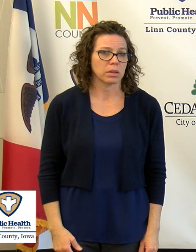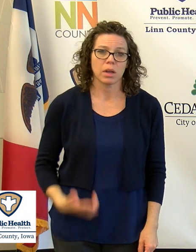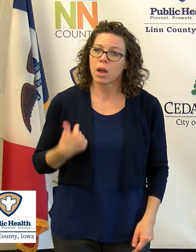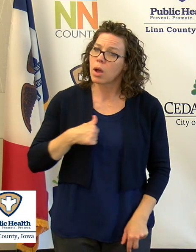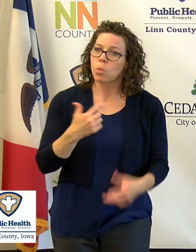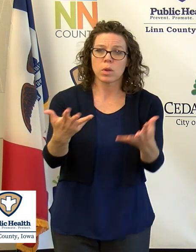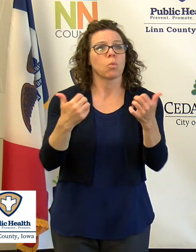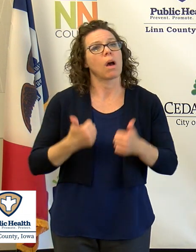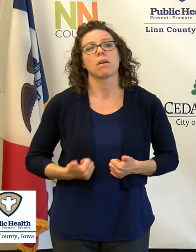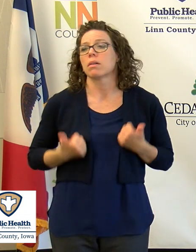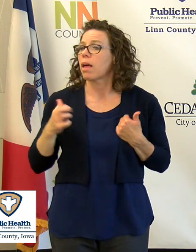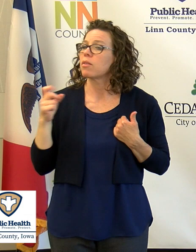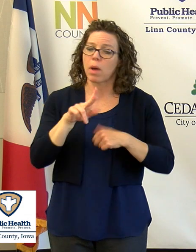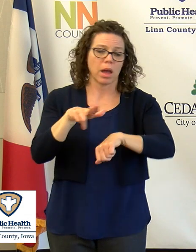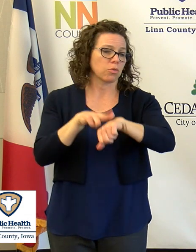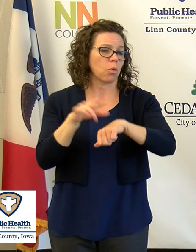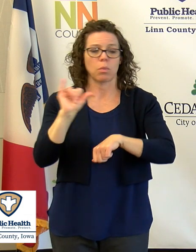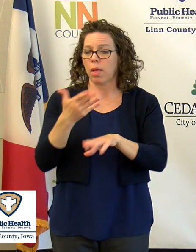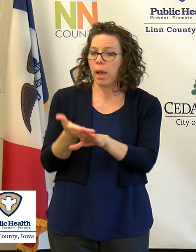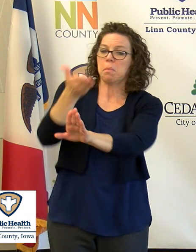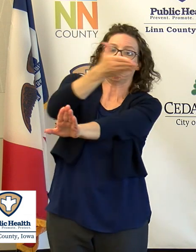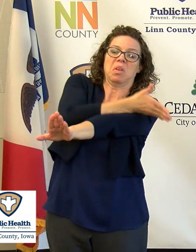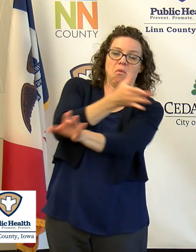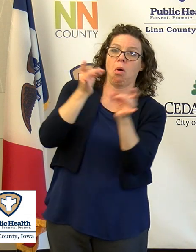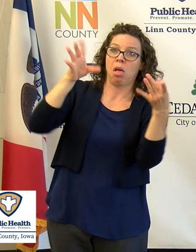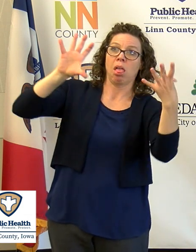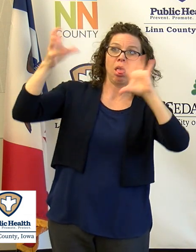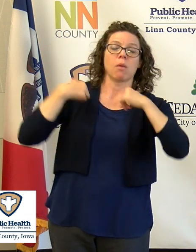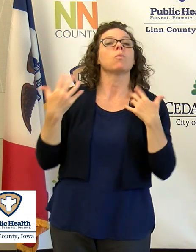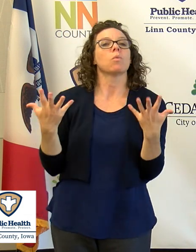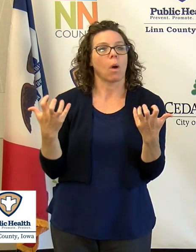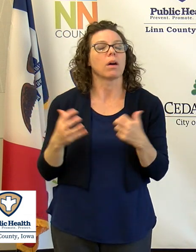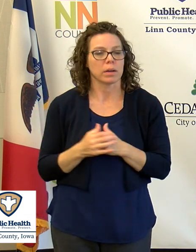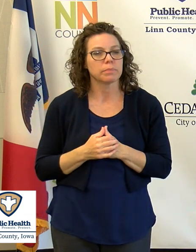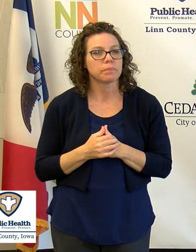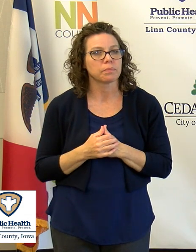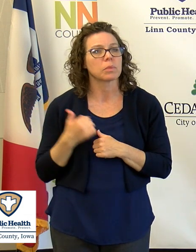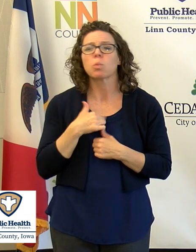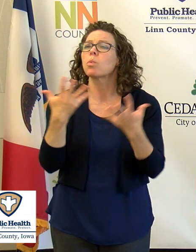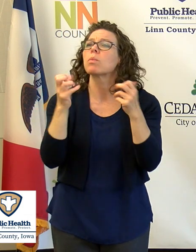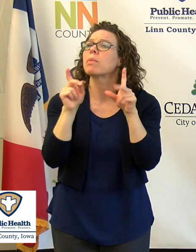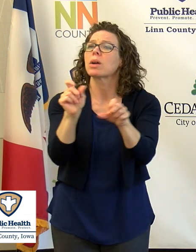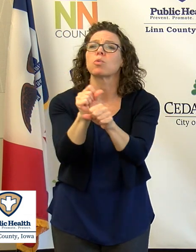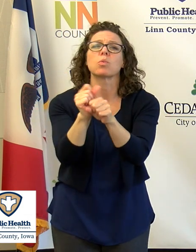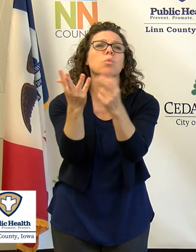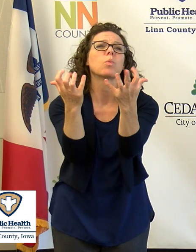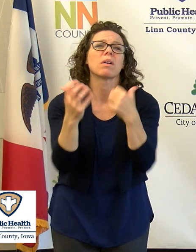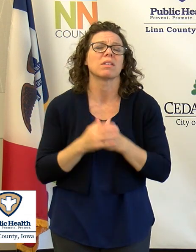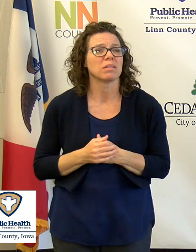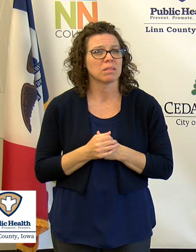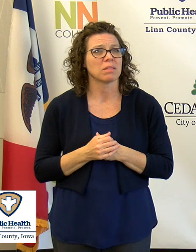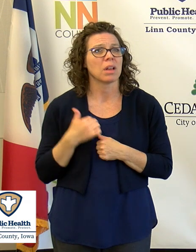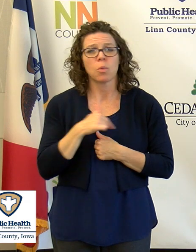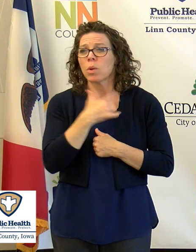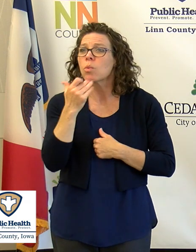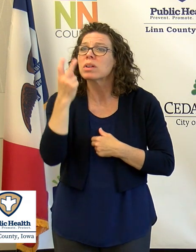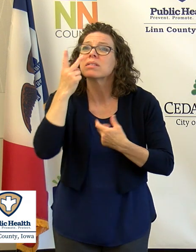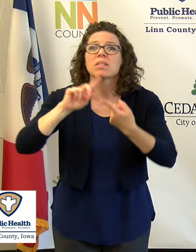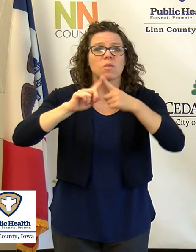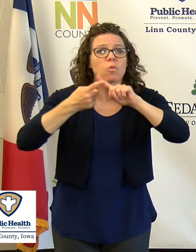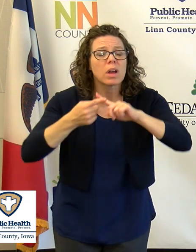return to life as it was before COVID-19. We want to go back to work. We want to see our friends.